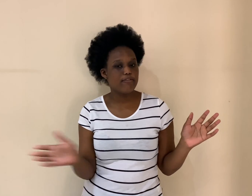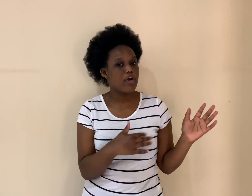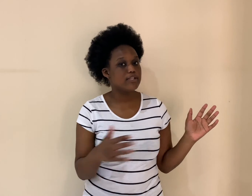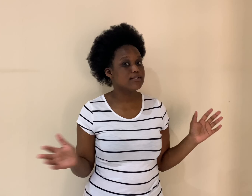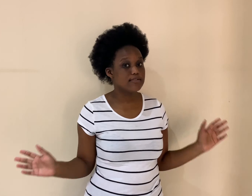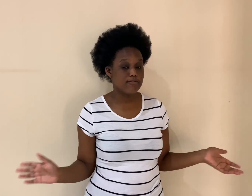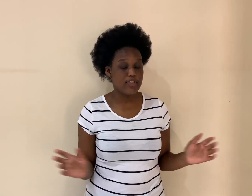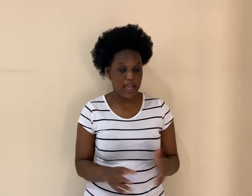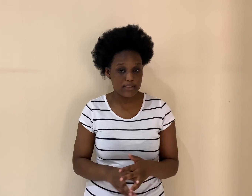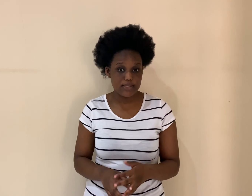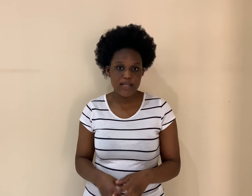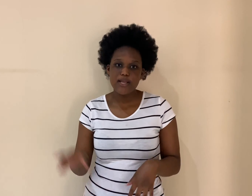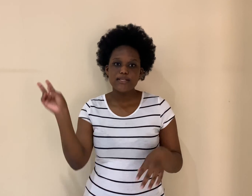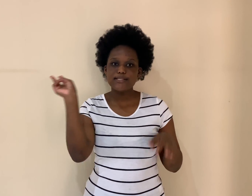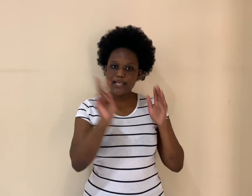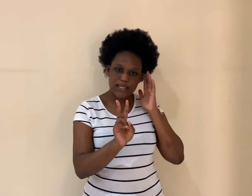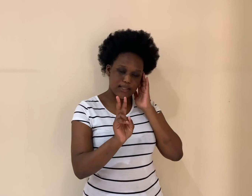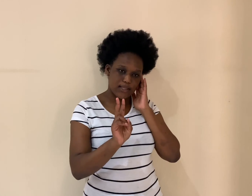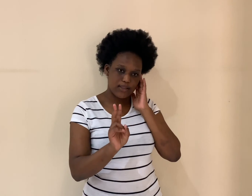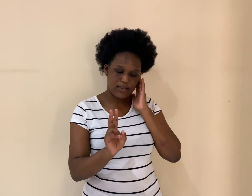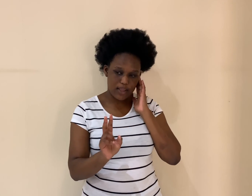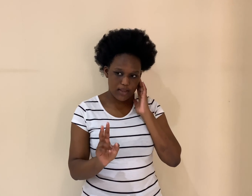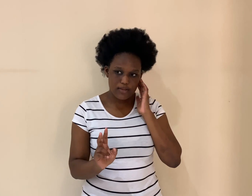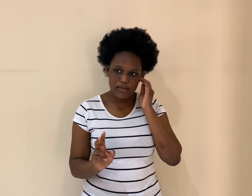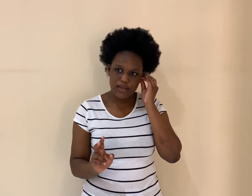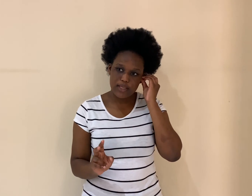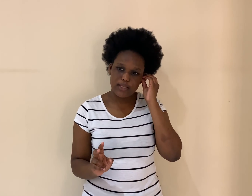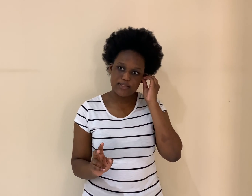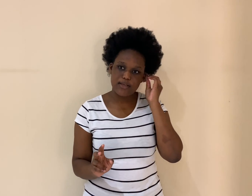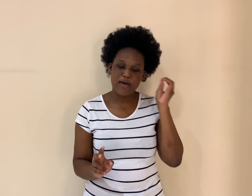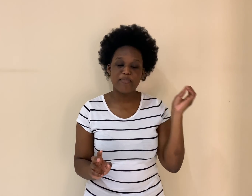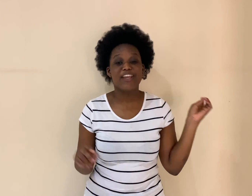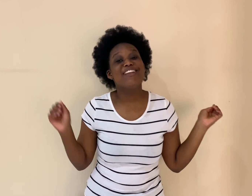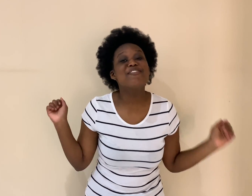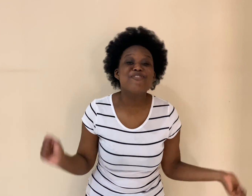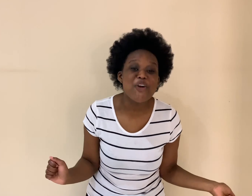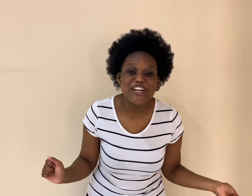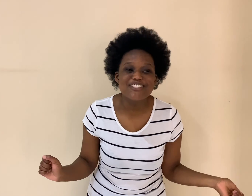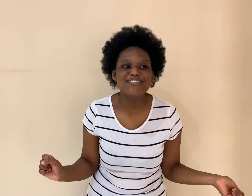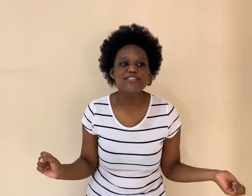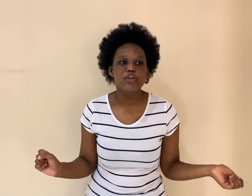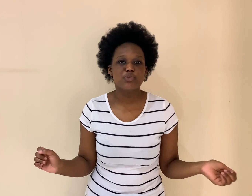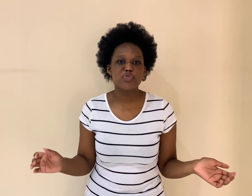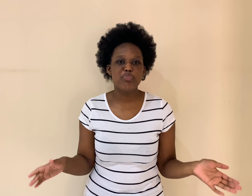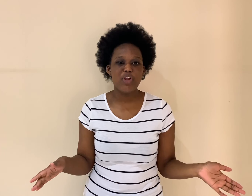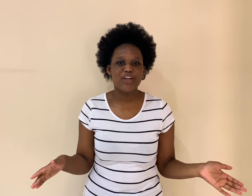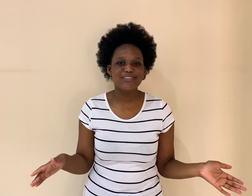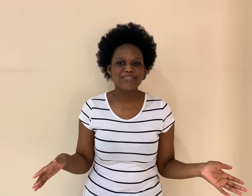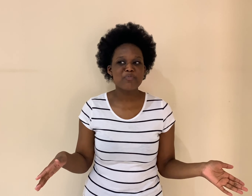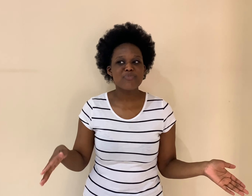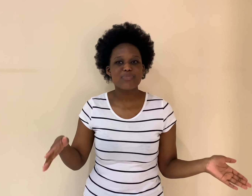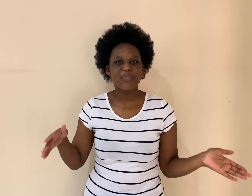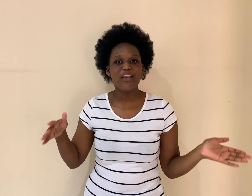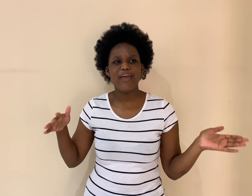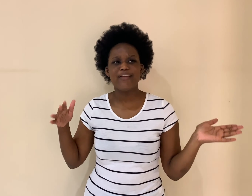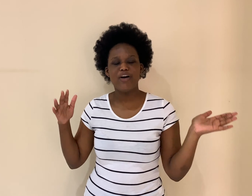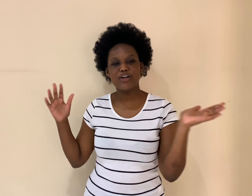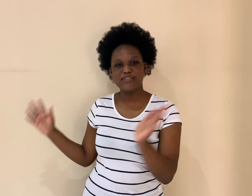forests for that. Second thing is they clear forests to plant like artificial,